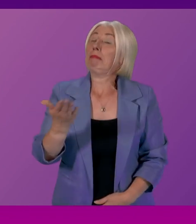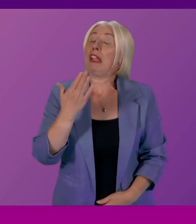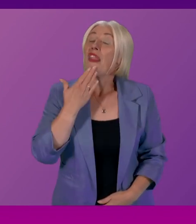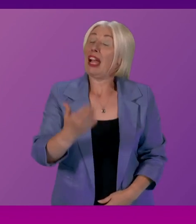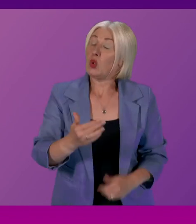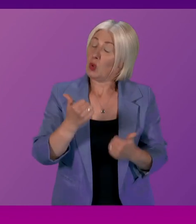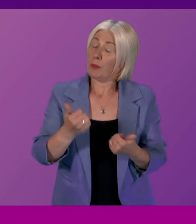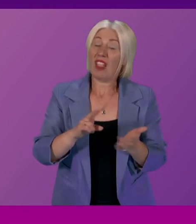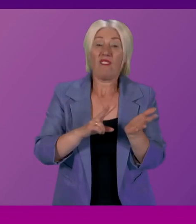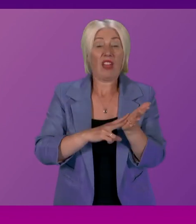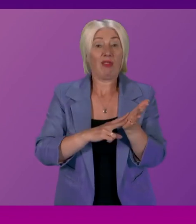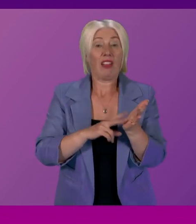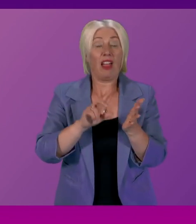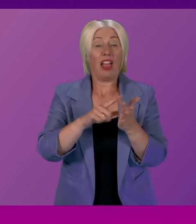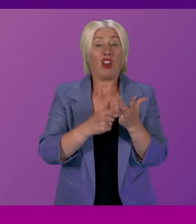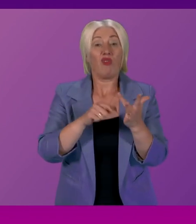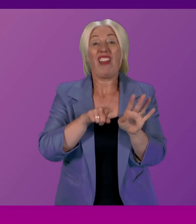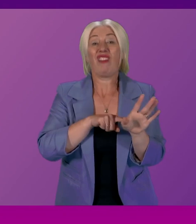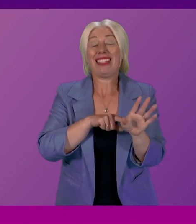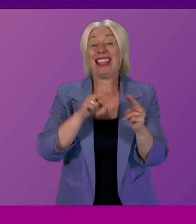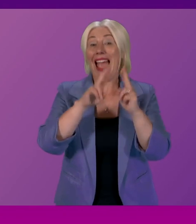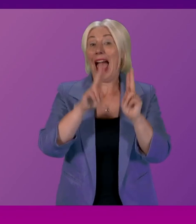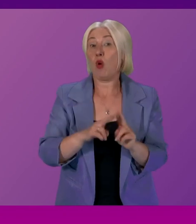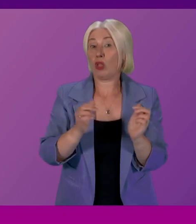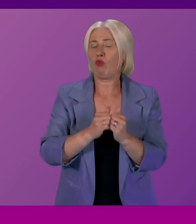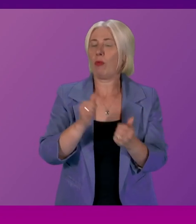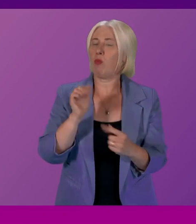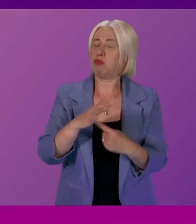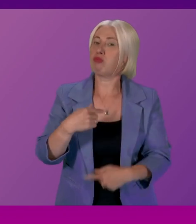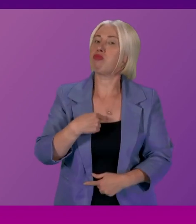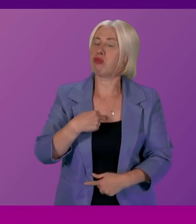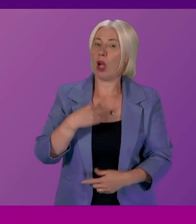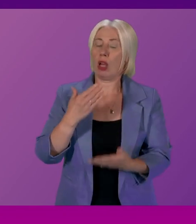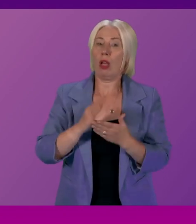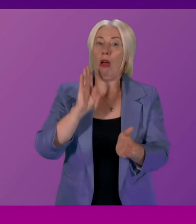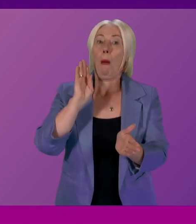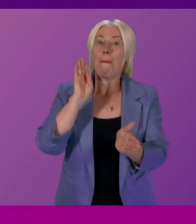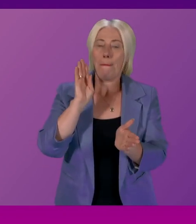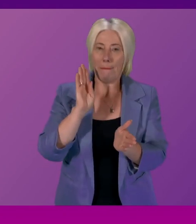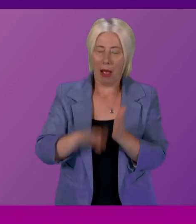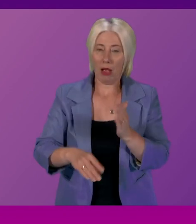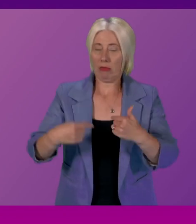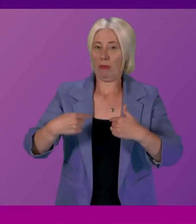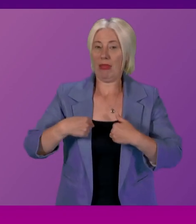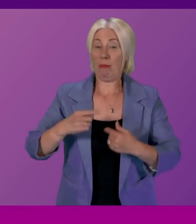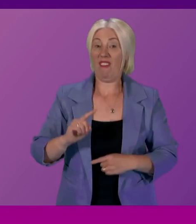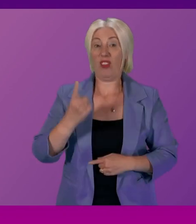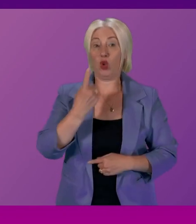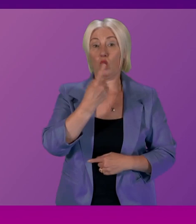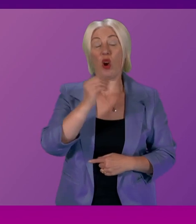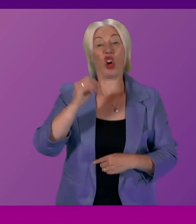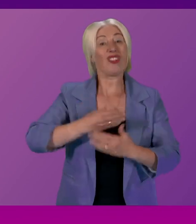it. So the Verity House Agreement, for me, it was exceptionally important to get over the line in the first 100 days. I think it's